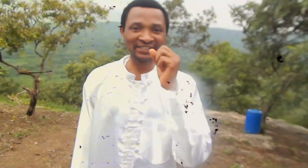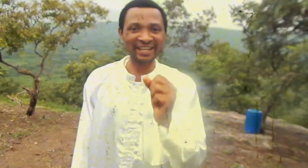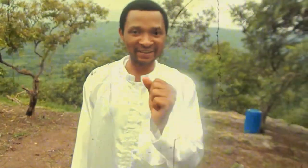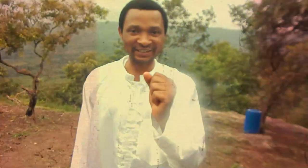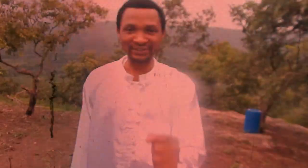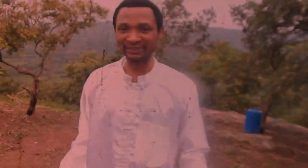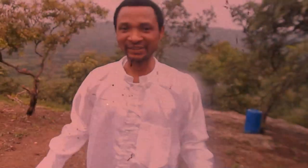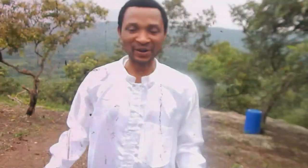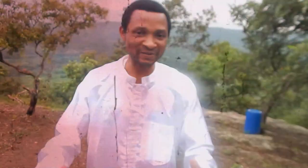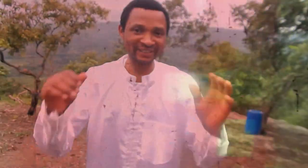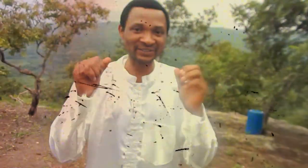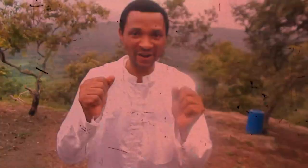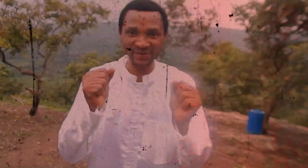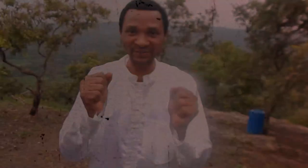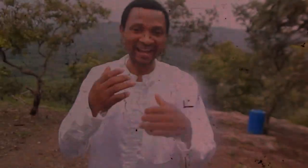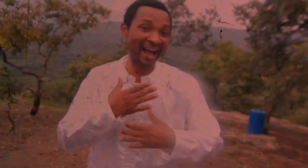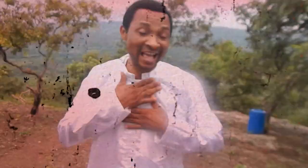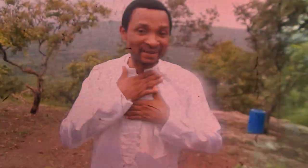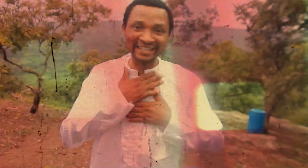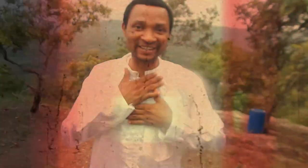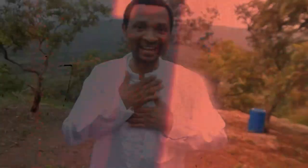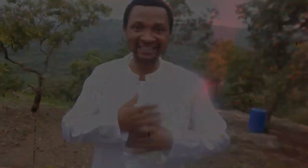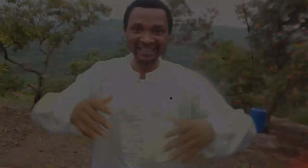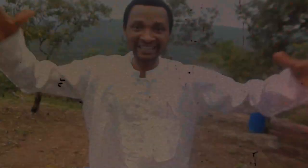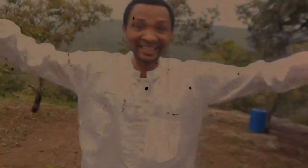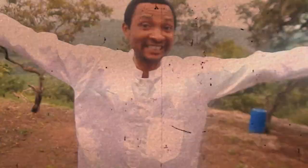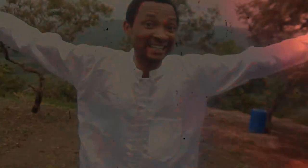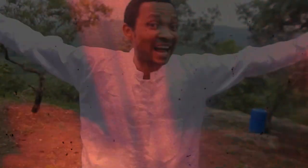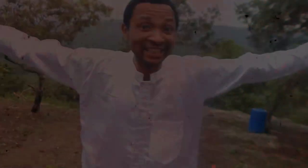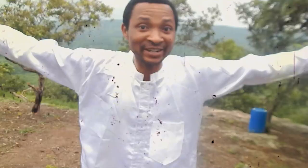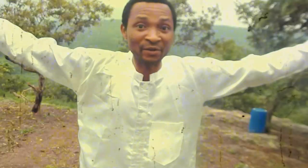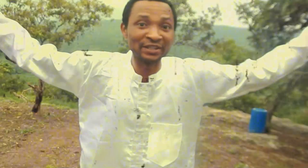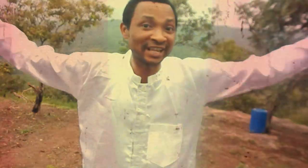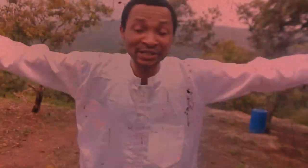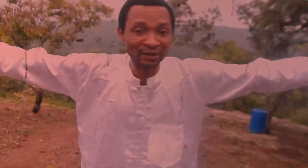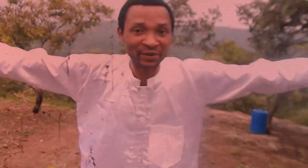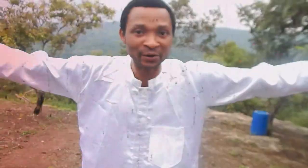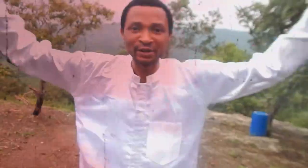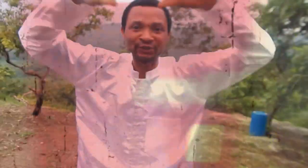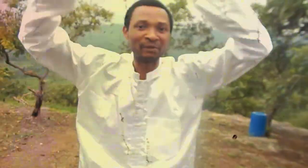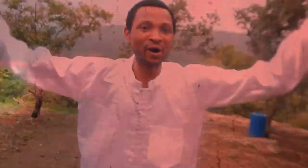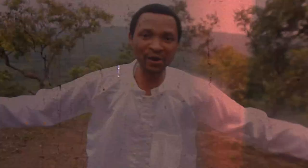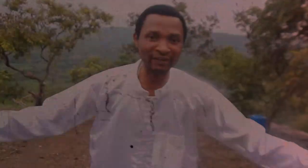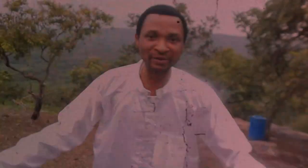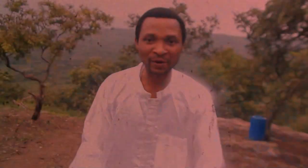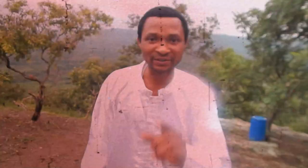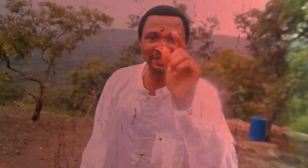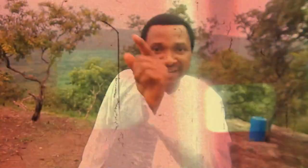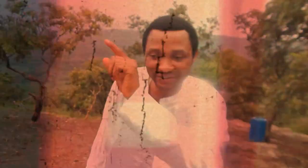generation. Come and join us. I am an Israelite. This is the gathering of the saints of God from all over the world. See you